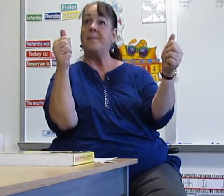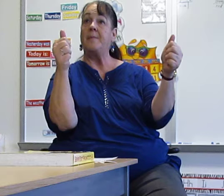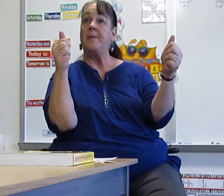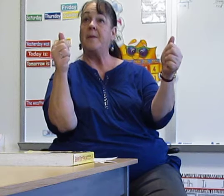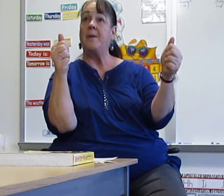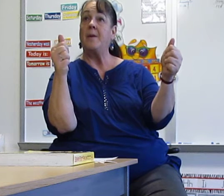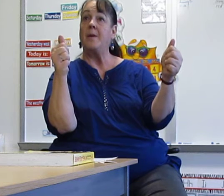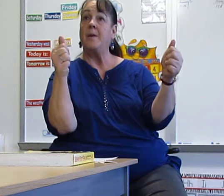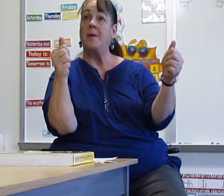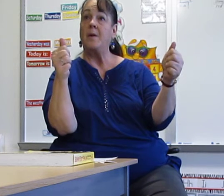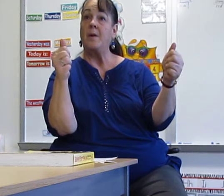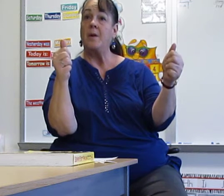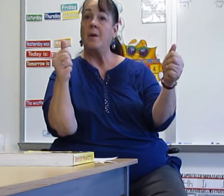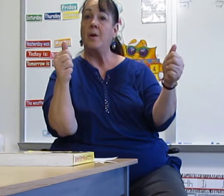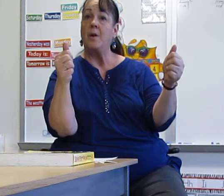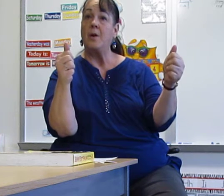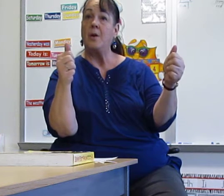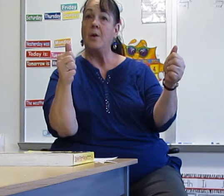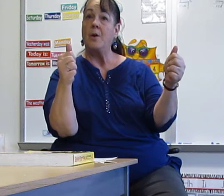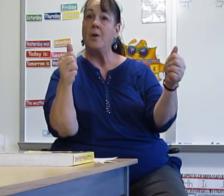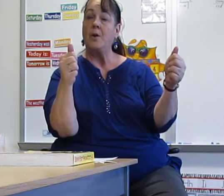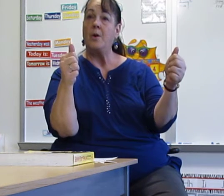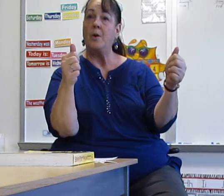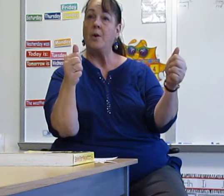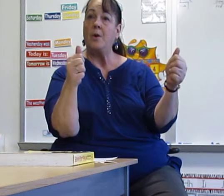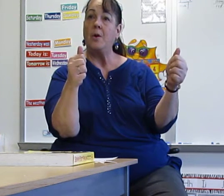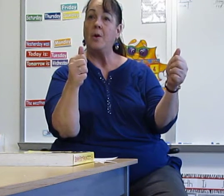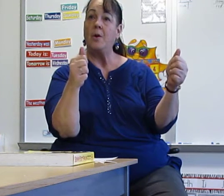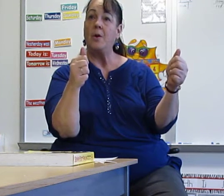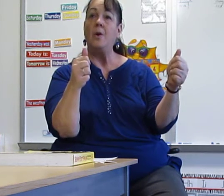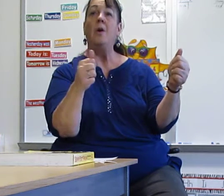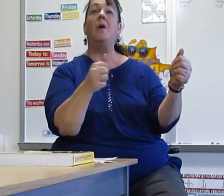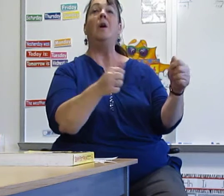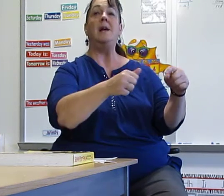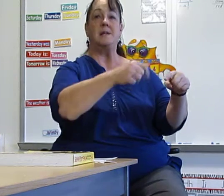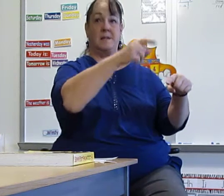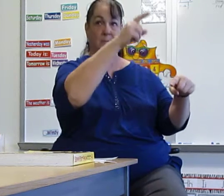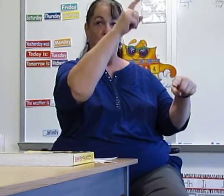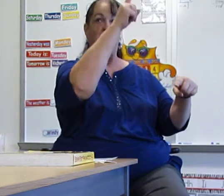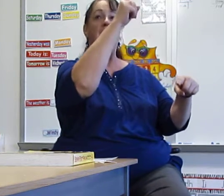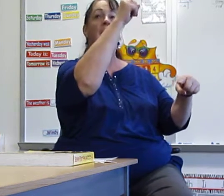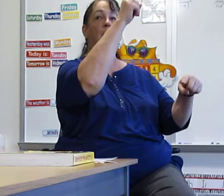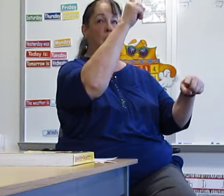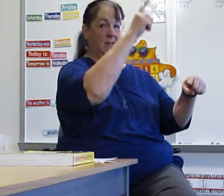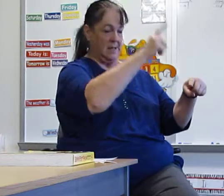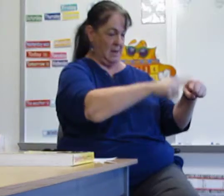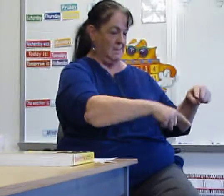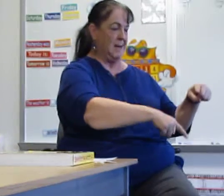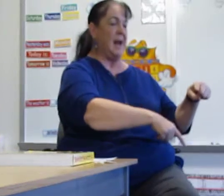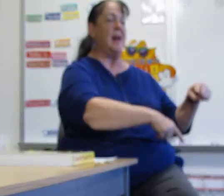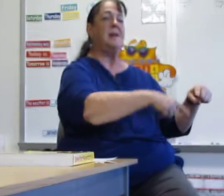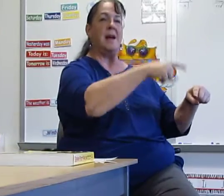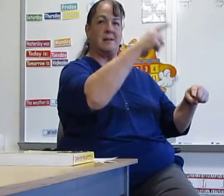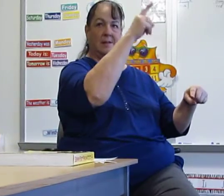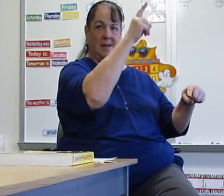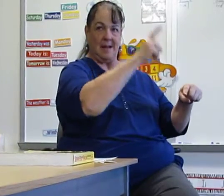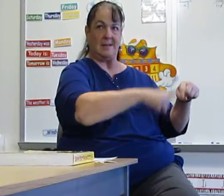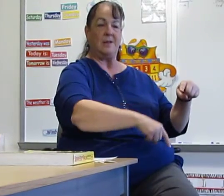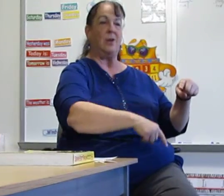For can't, you're like, the one that you kind of hit with is your dominant moving hand, always the dominant hand. Yes. Yes. Good